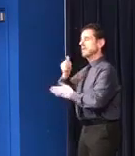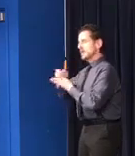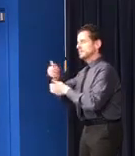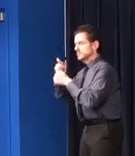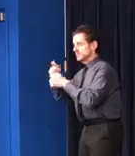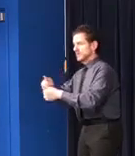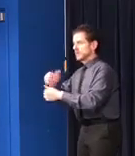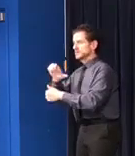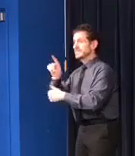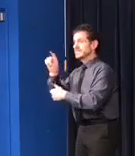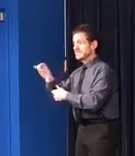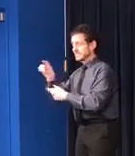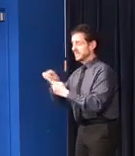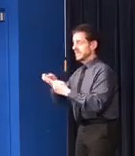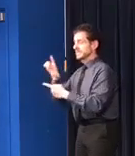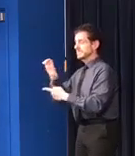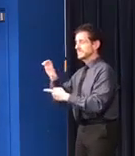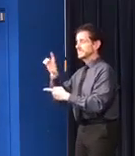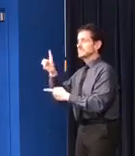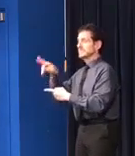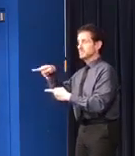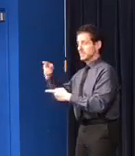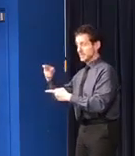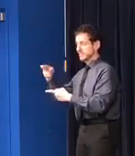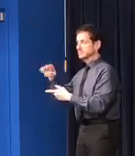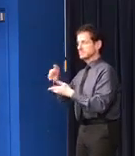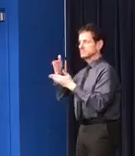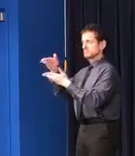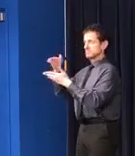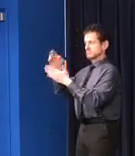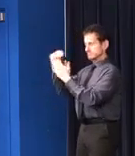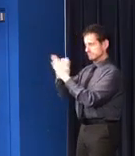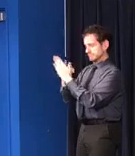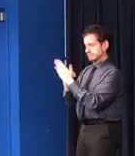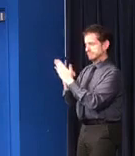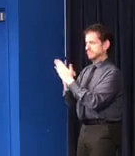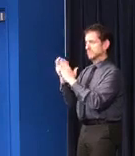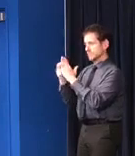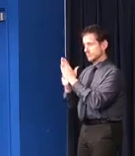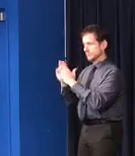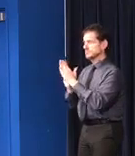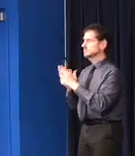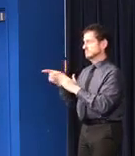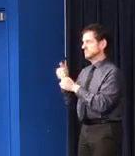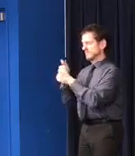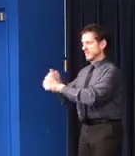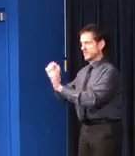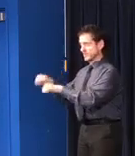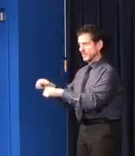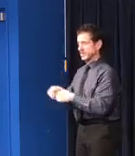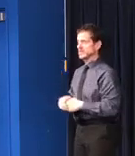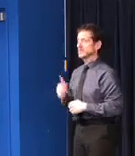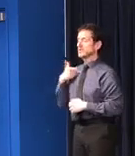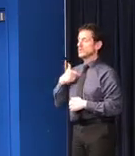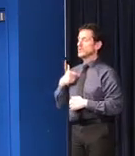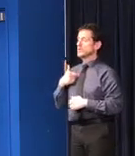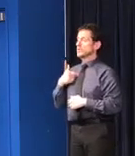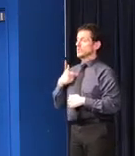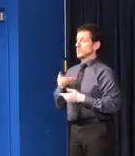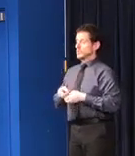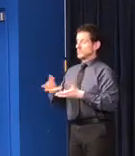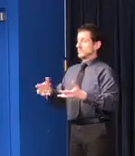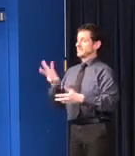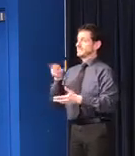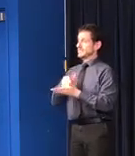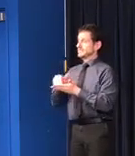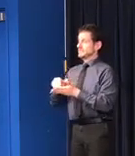and CDPH recommendations. The Department of Human Services is making $6 million available throughout the state for